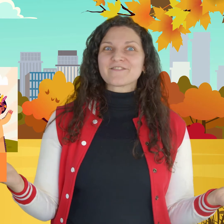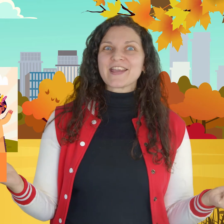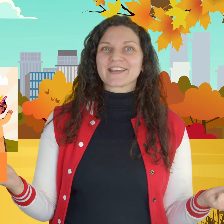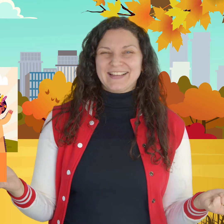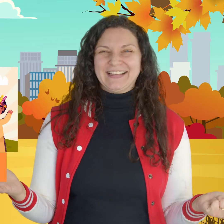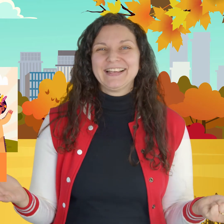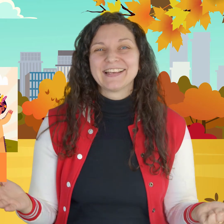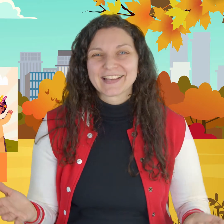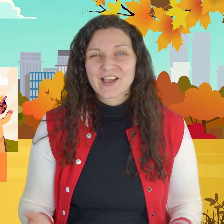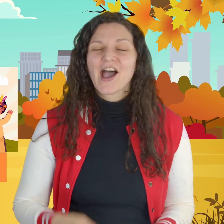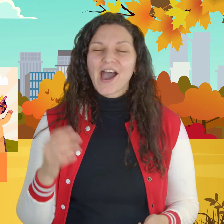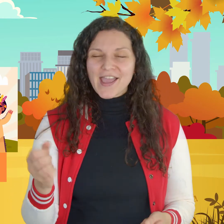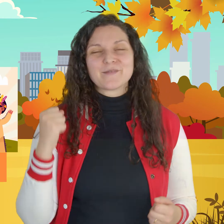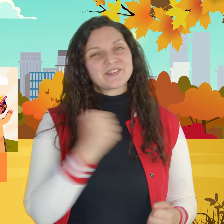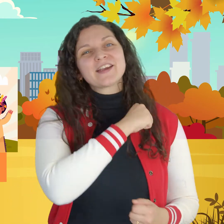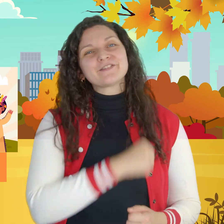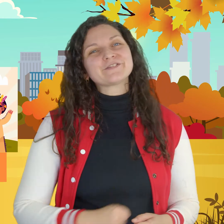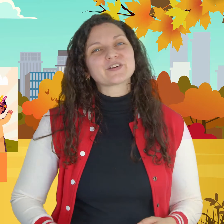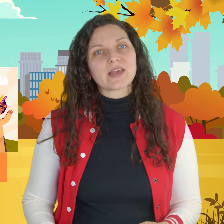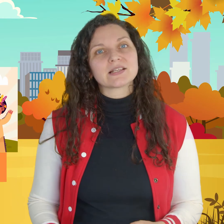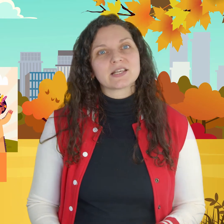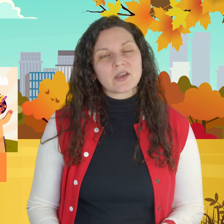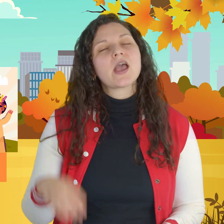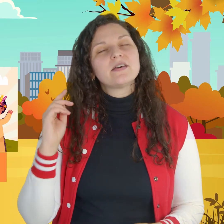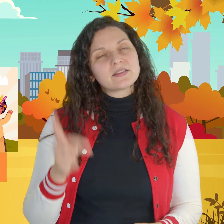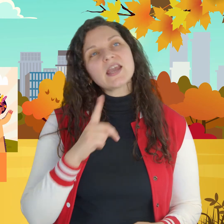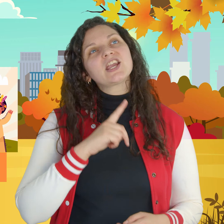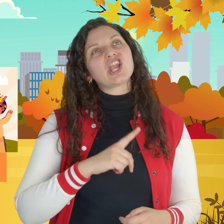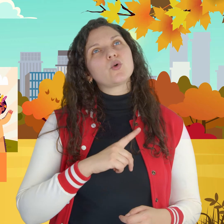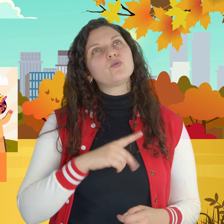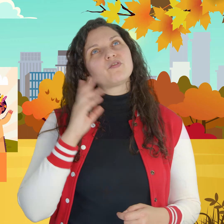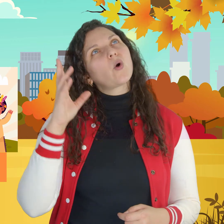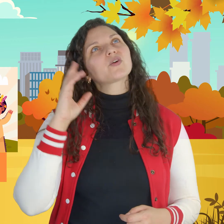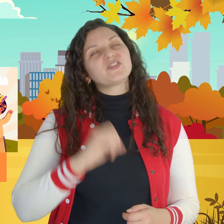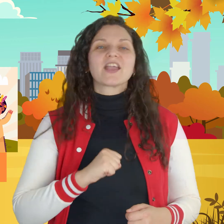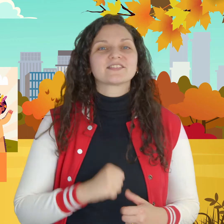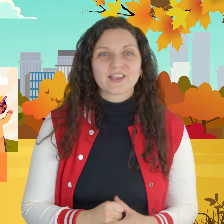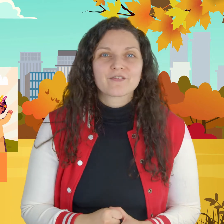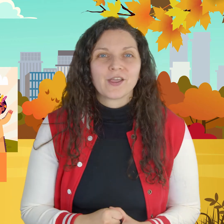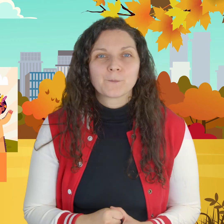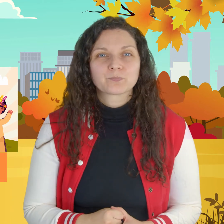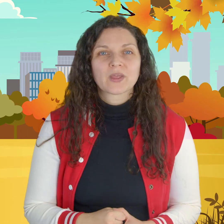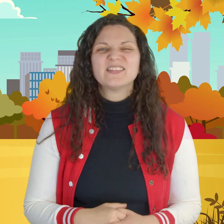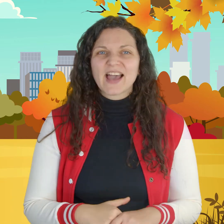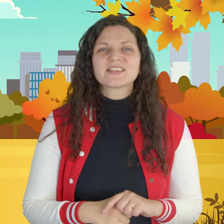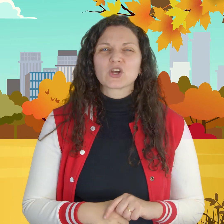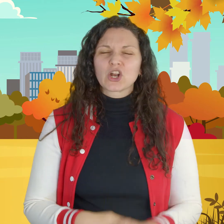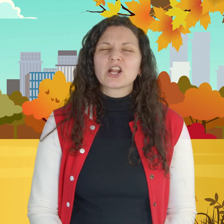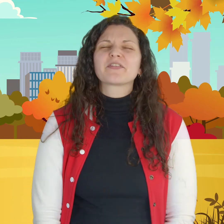I am thankful for Thanksgiving thank you for Thanksgiving that's a lot of